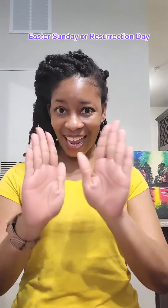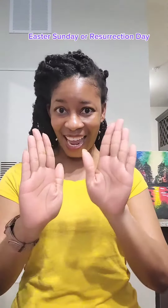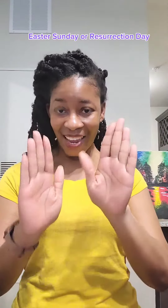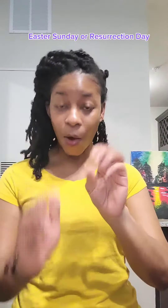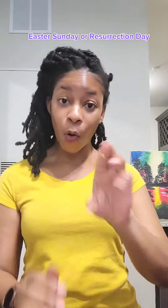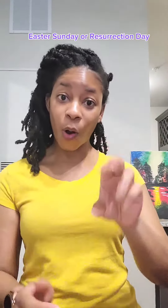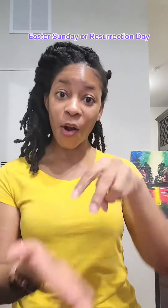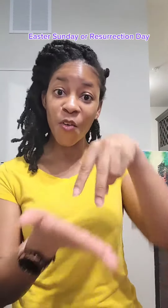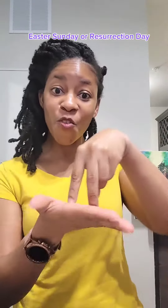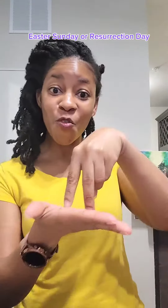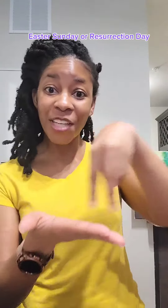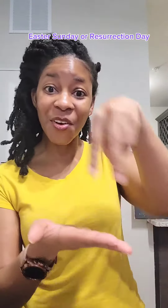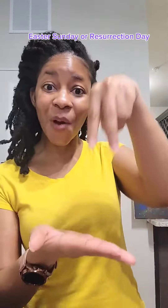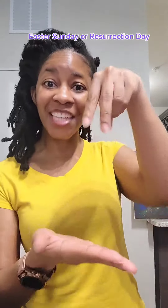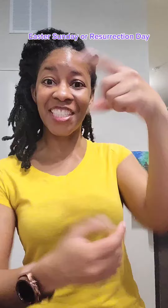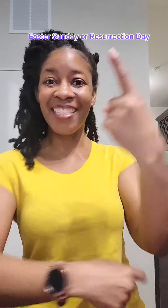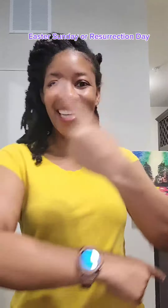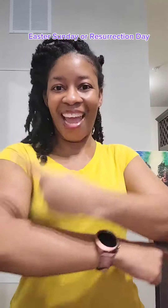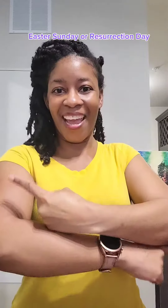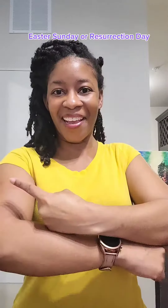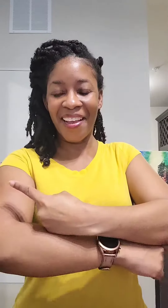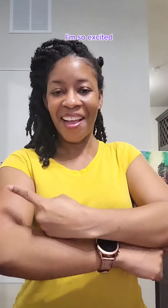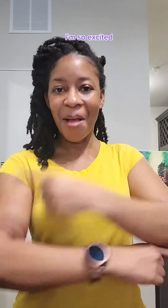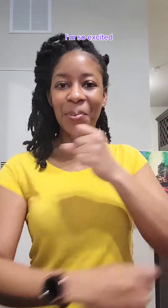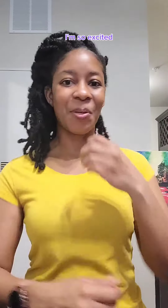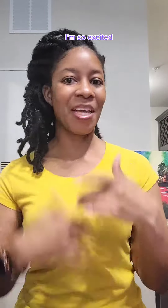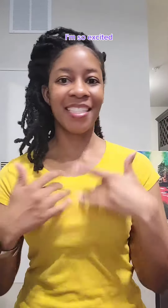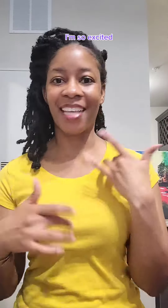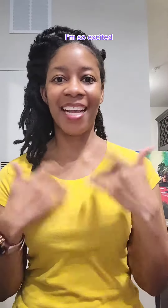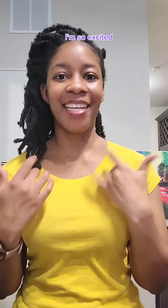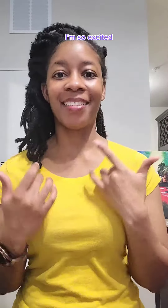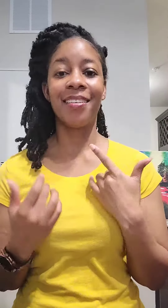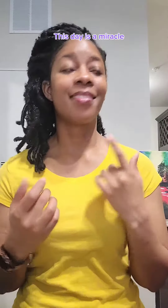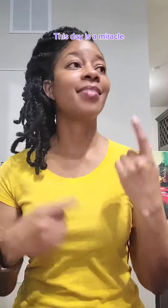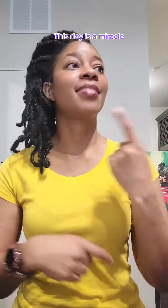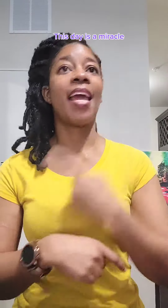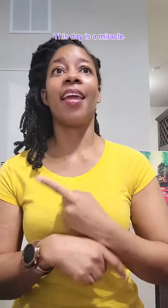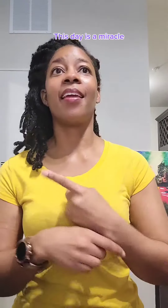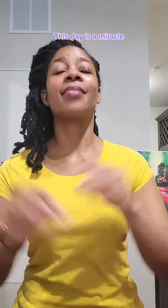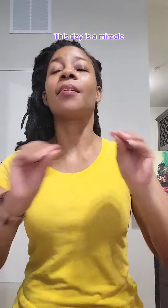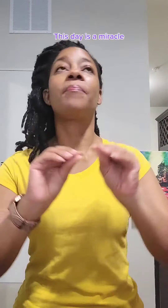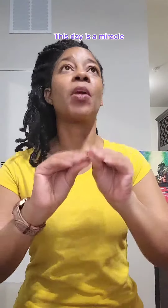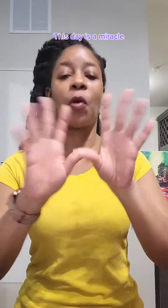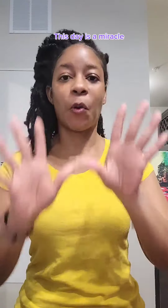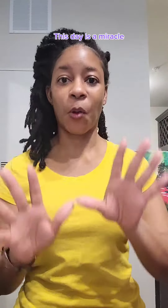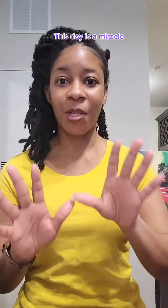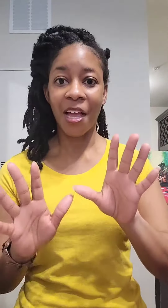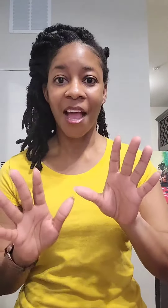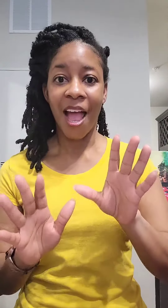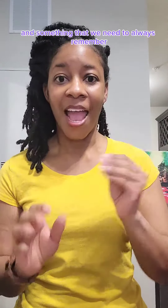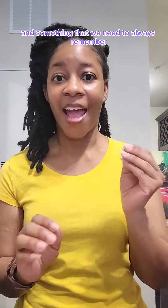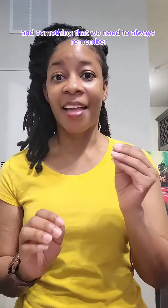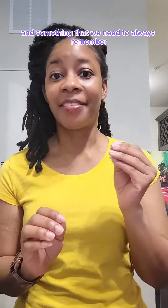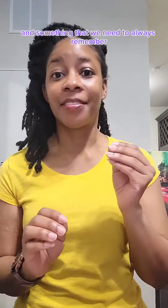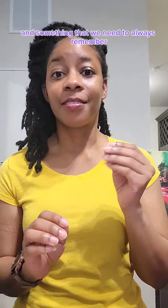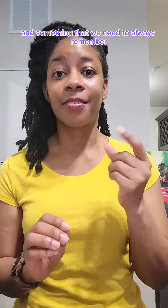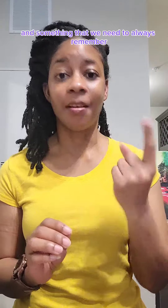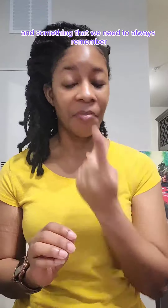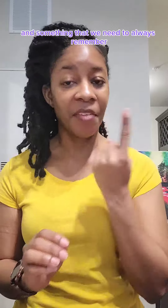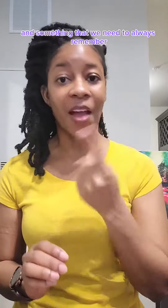or Resurrection Day. I'm so excited. This day is a miracle and something that